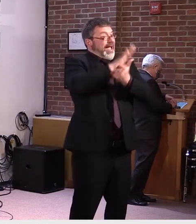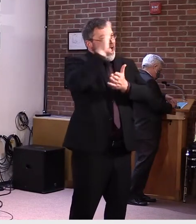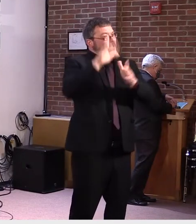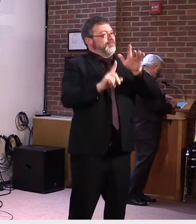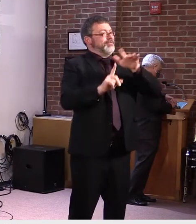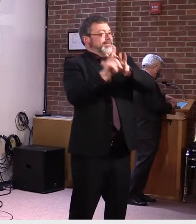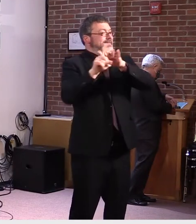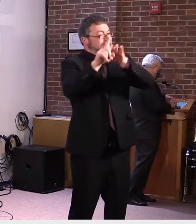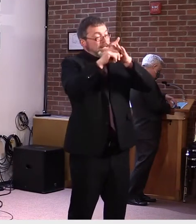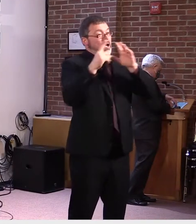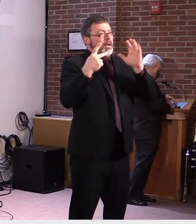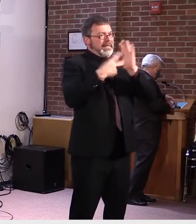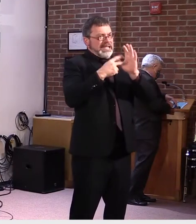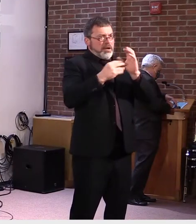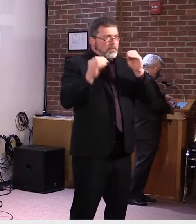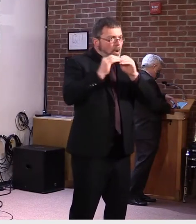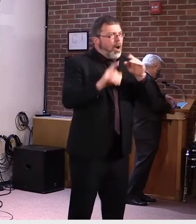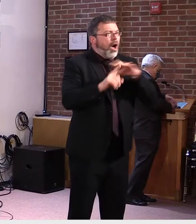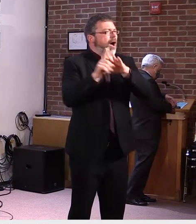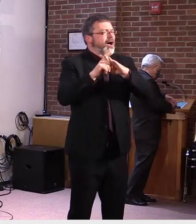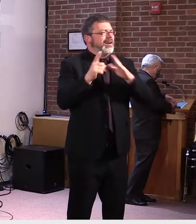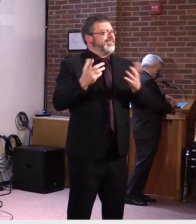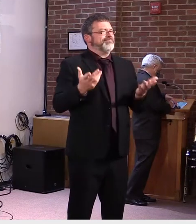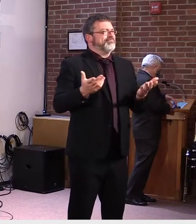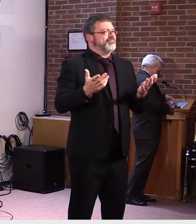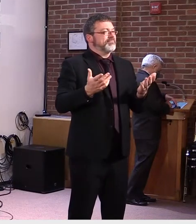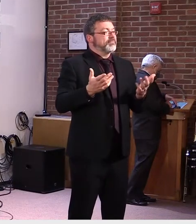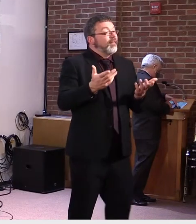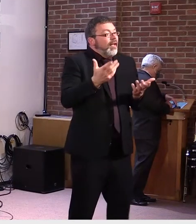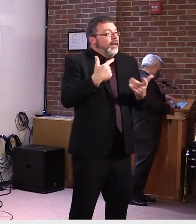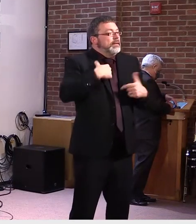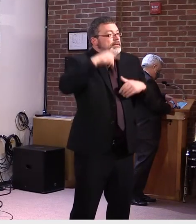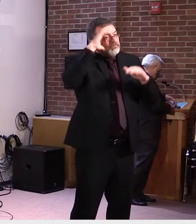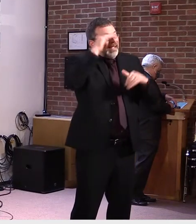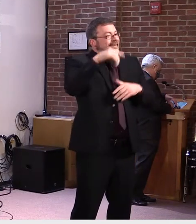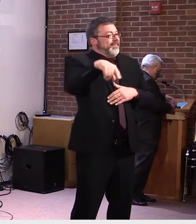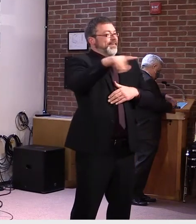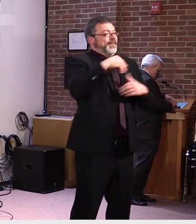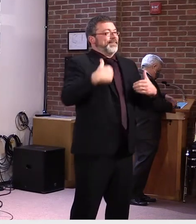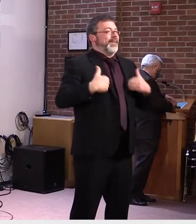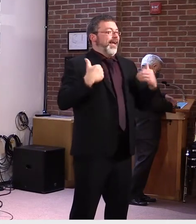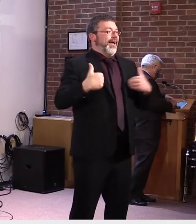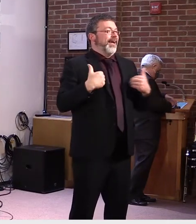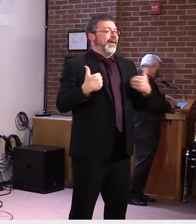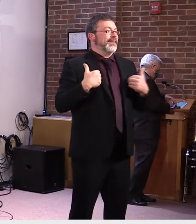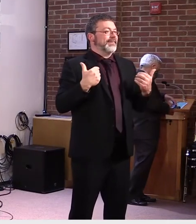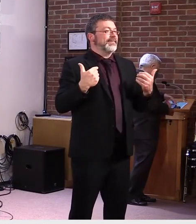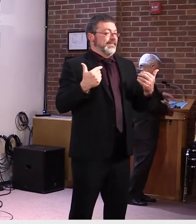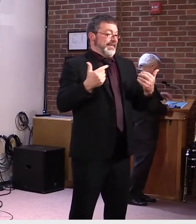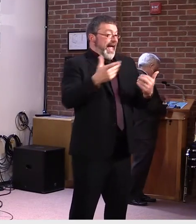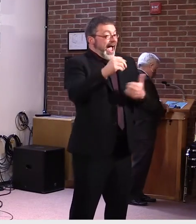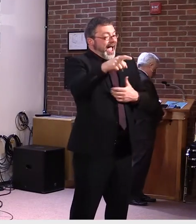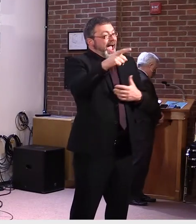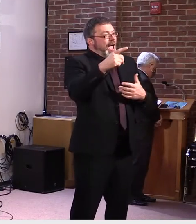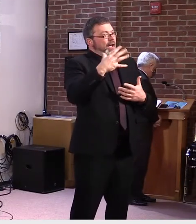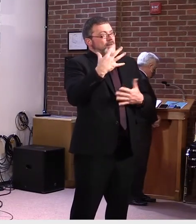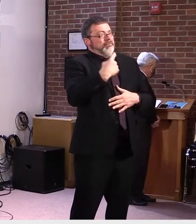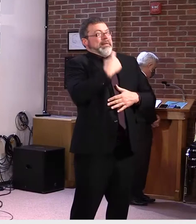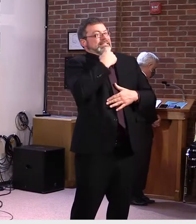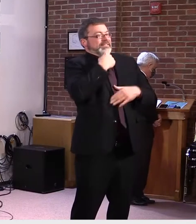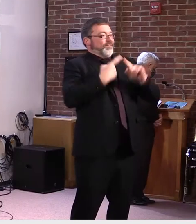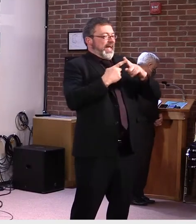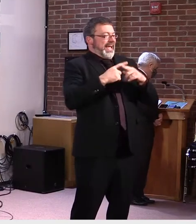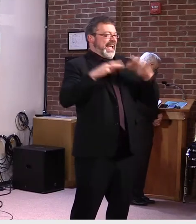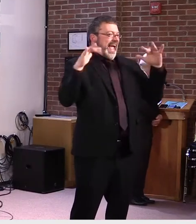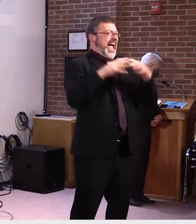are social and, uh, that may mean there will be more contacts per case than, uh, we